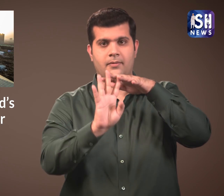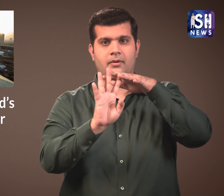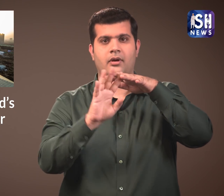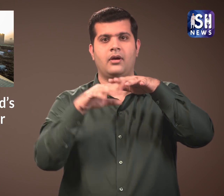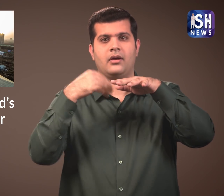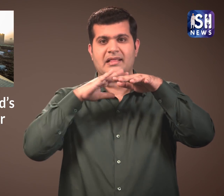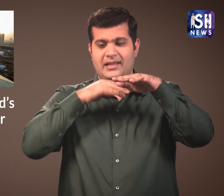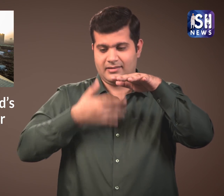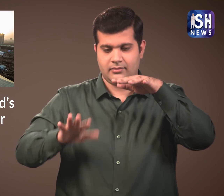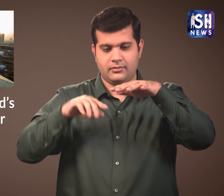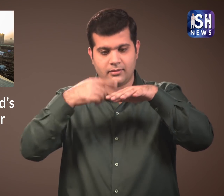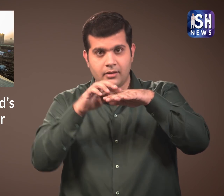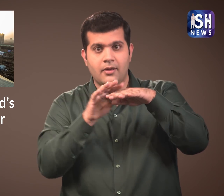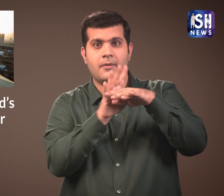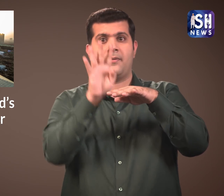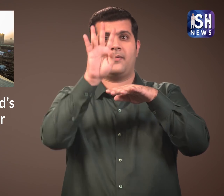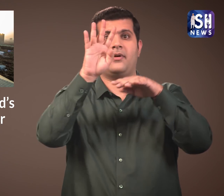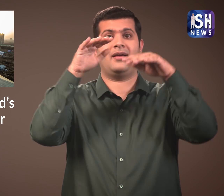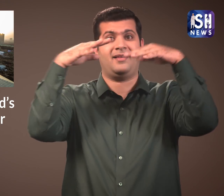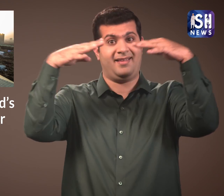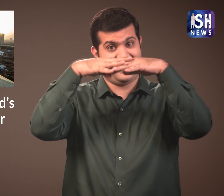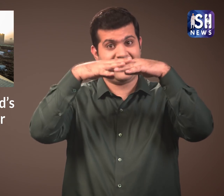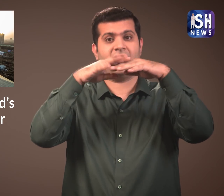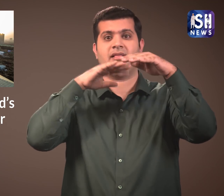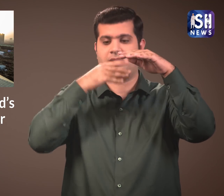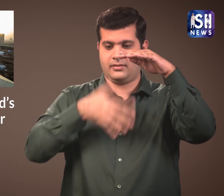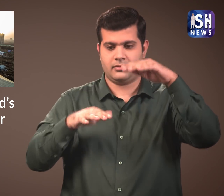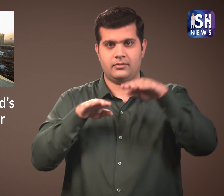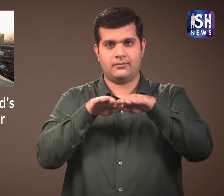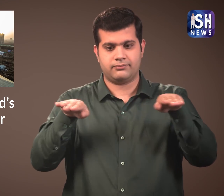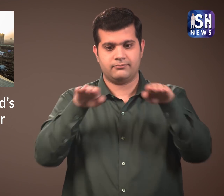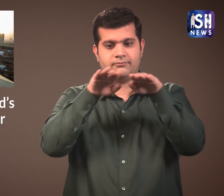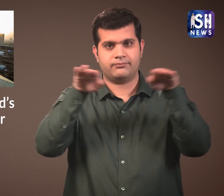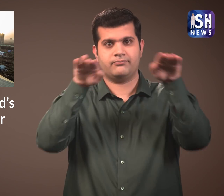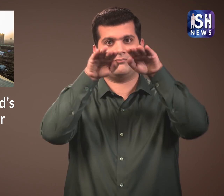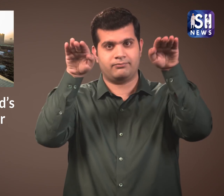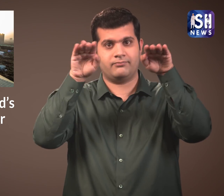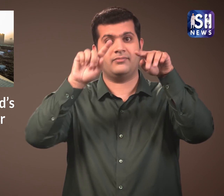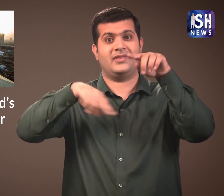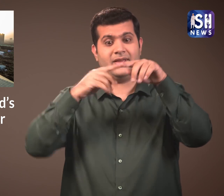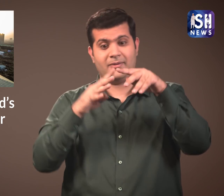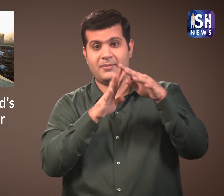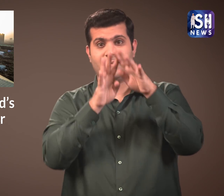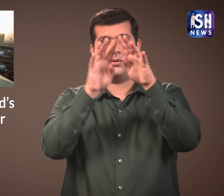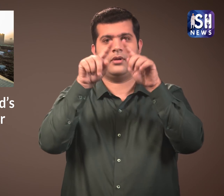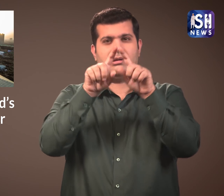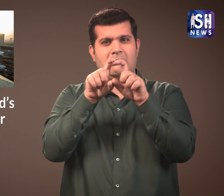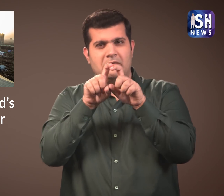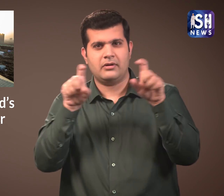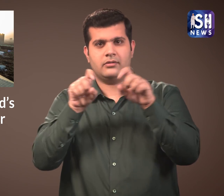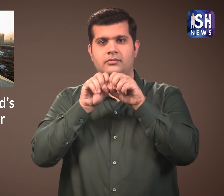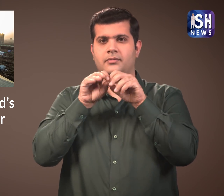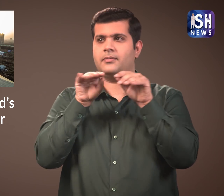through which the polluted air rises and gets purified. There are many such filters. Once it is clean,